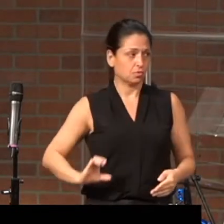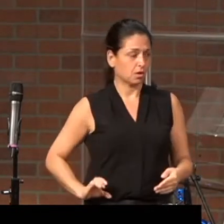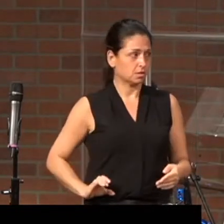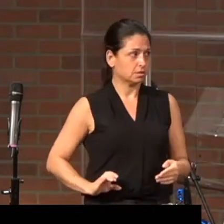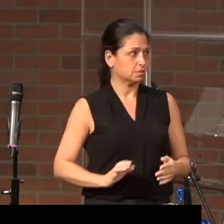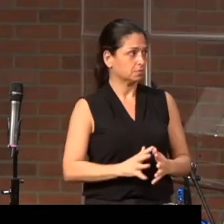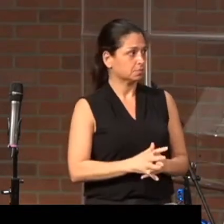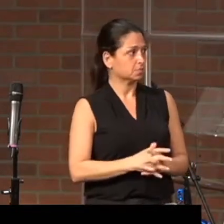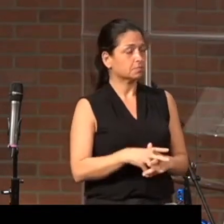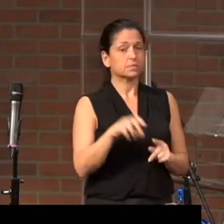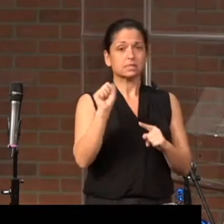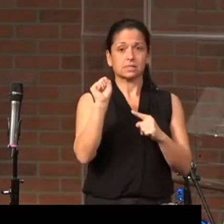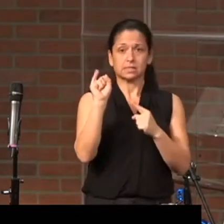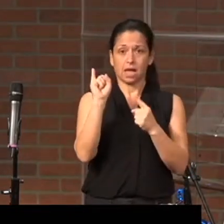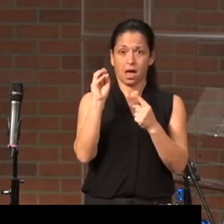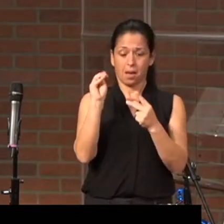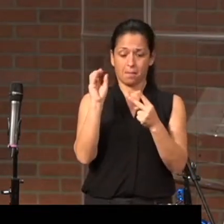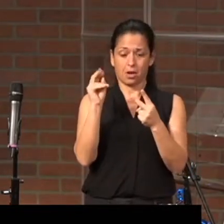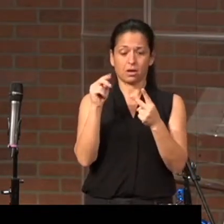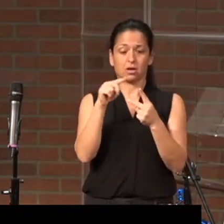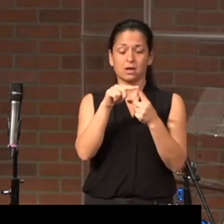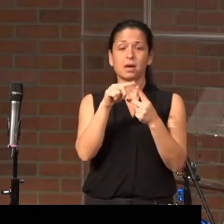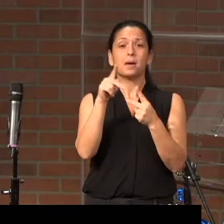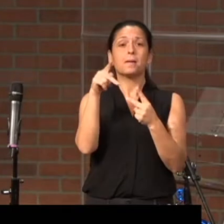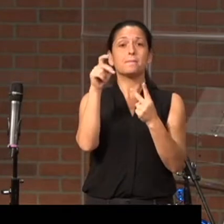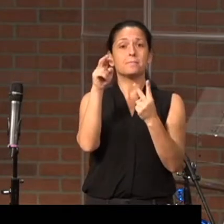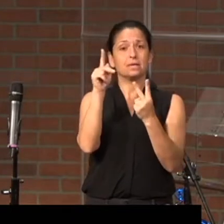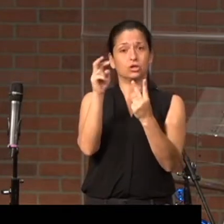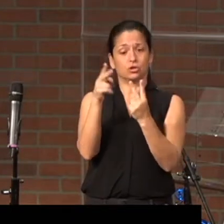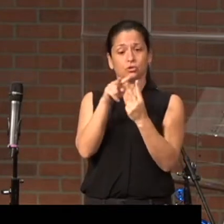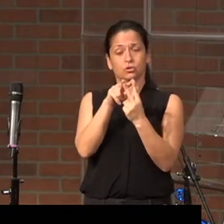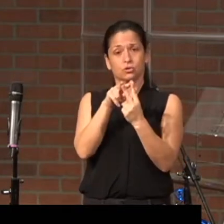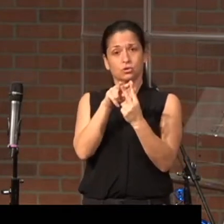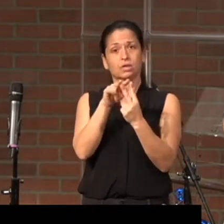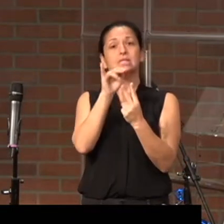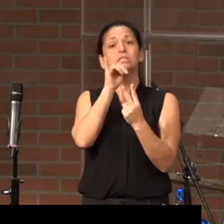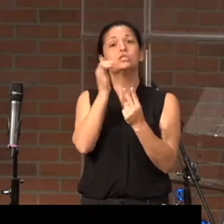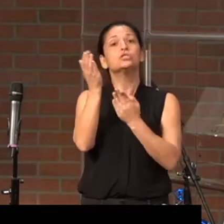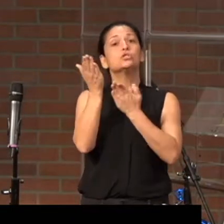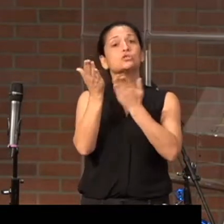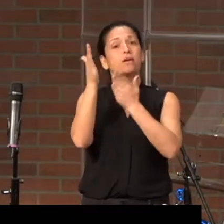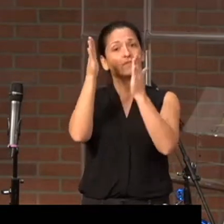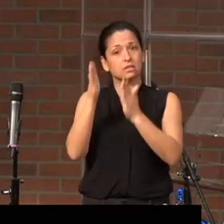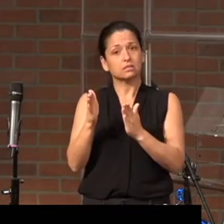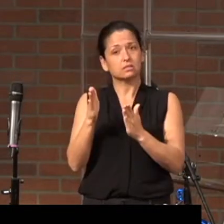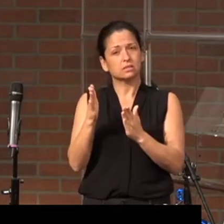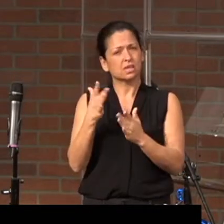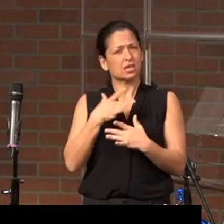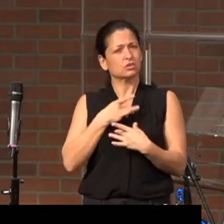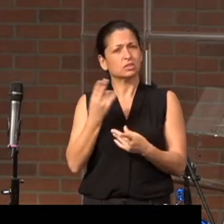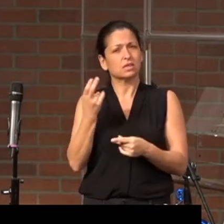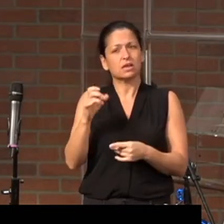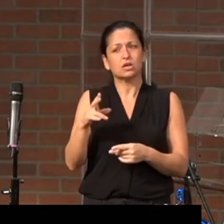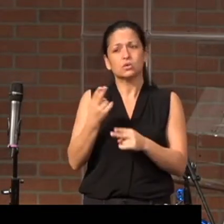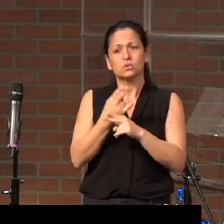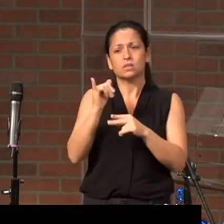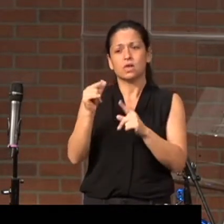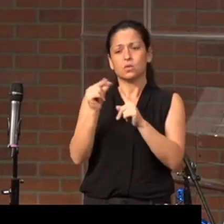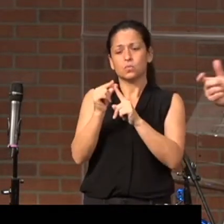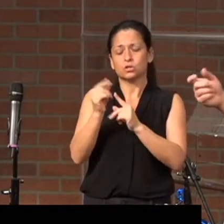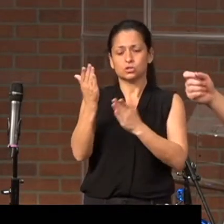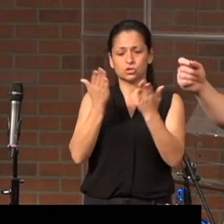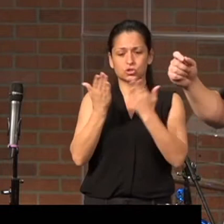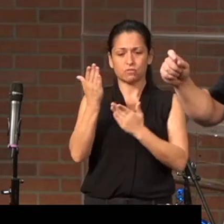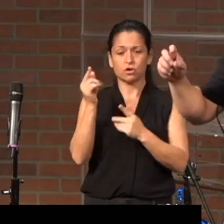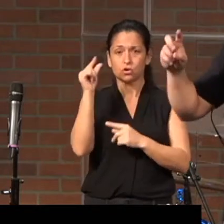Simon, Peter, a servant. Interesting that he uses the word servant. Greek here is this